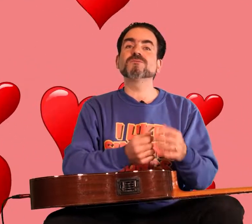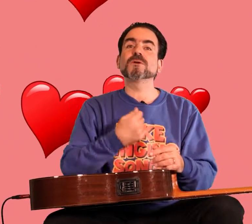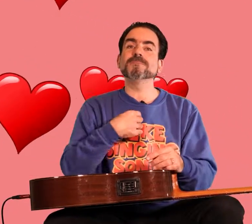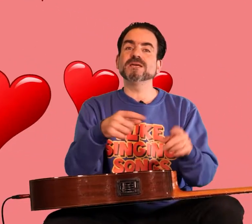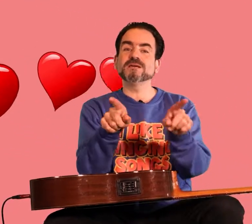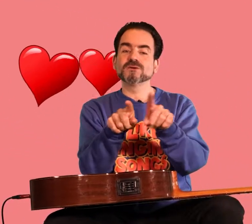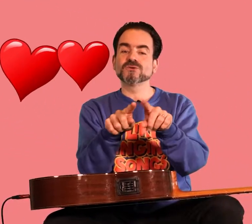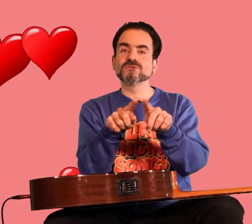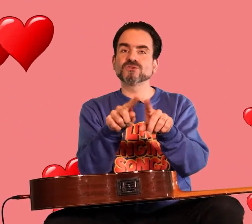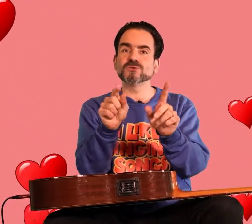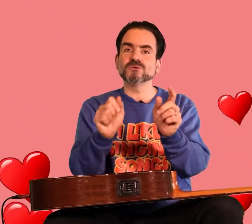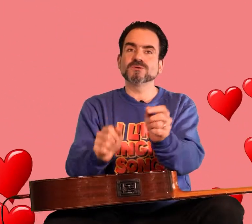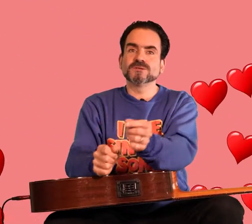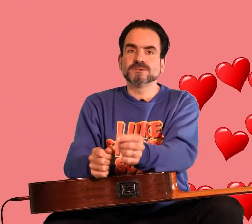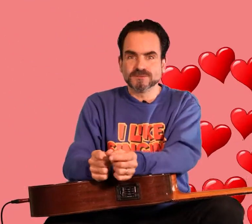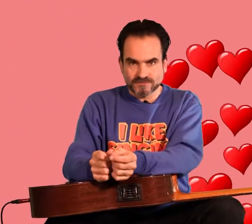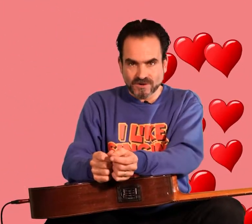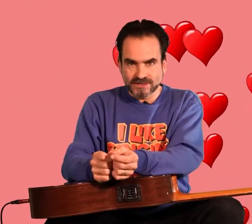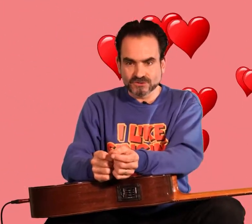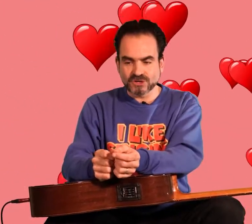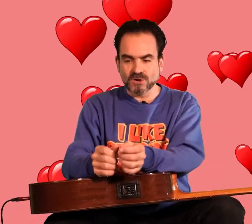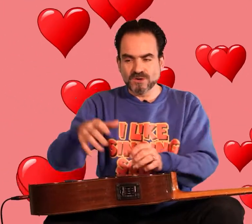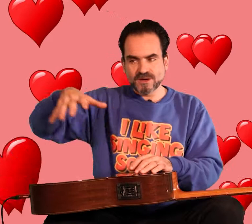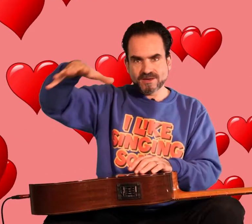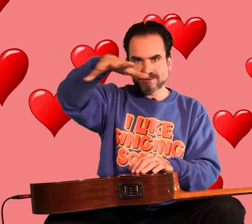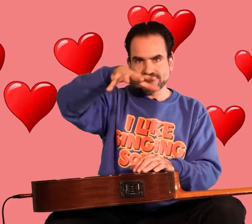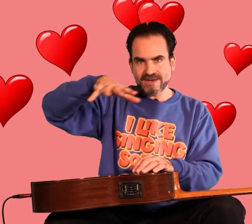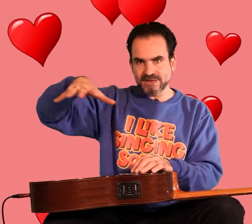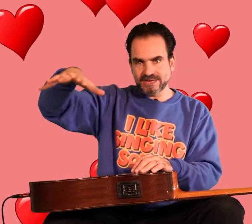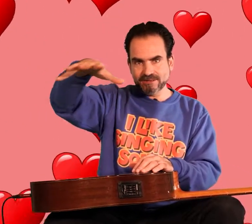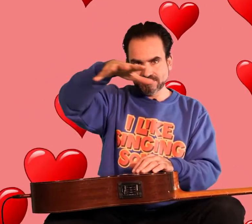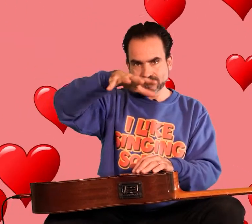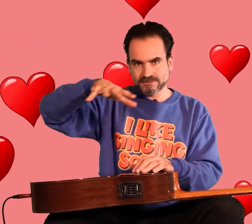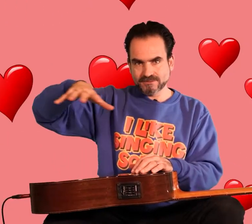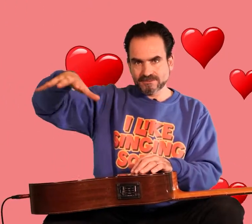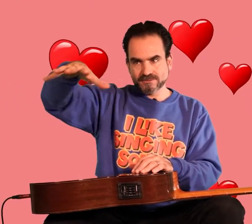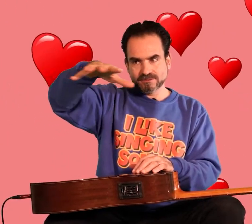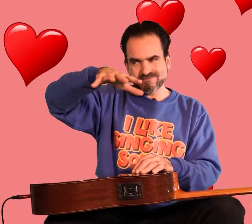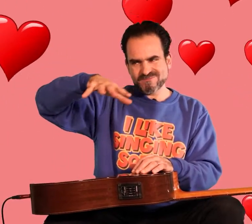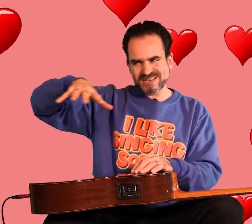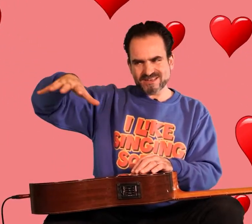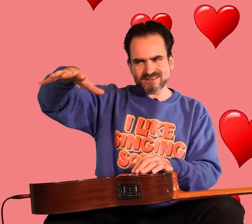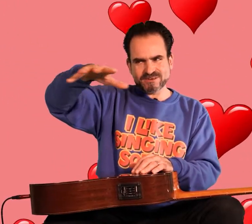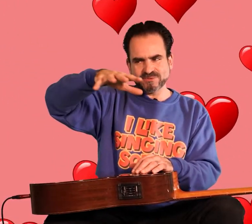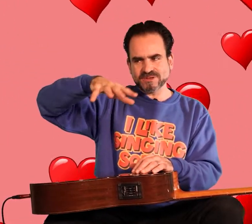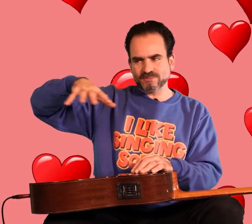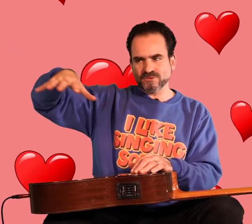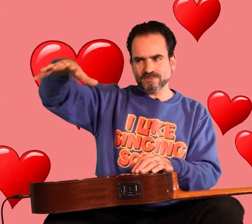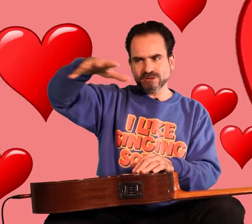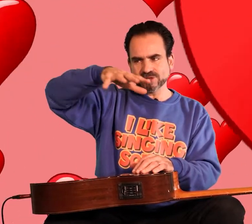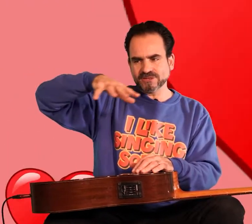me too right so family I don't know if we've done that before I might have shown